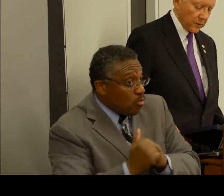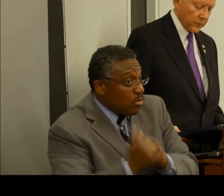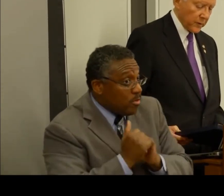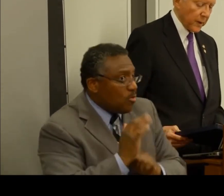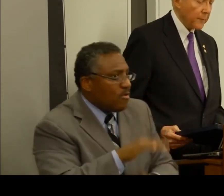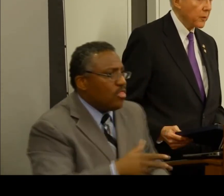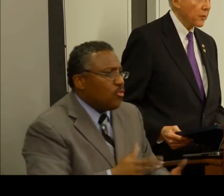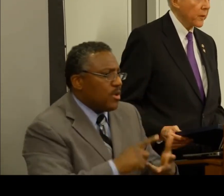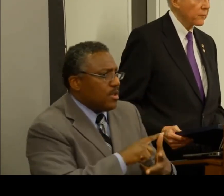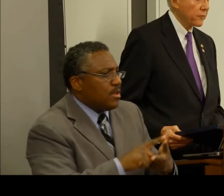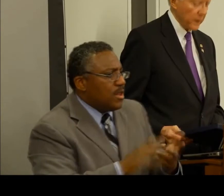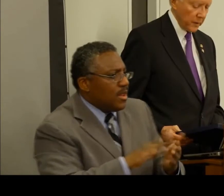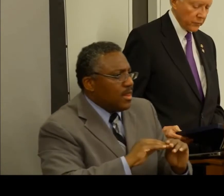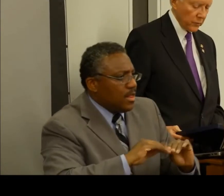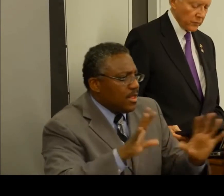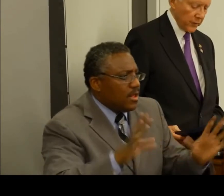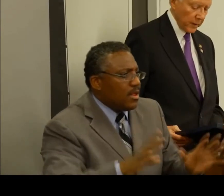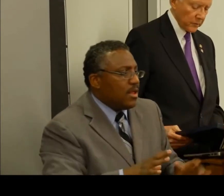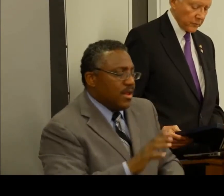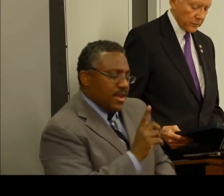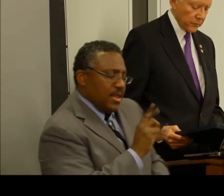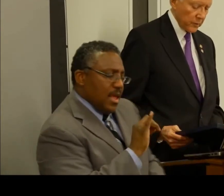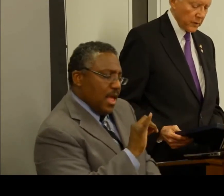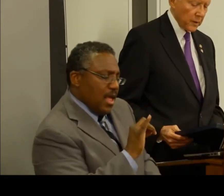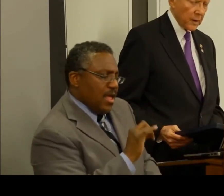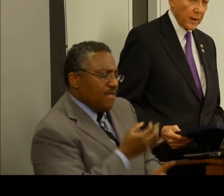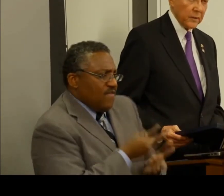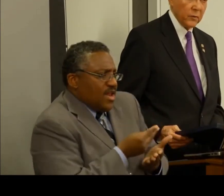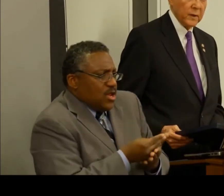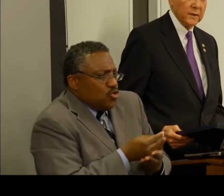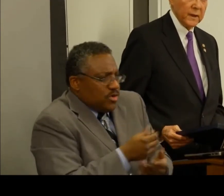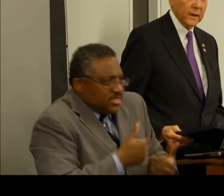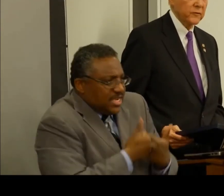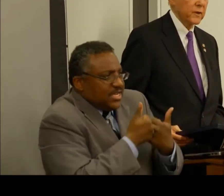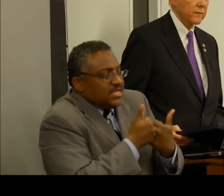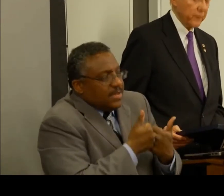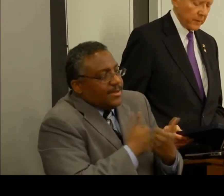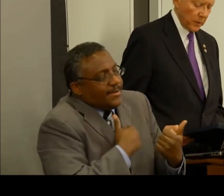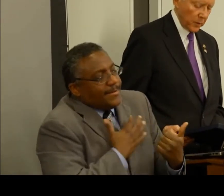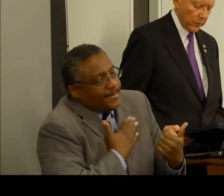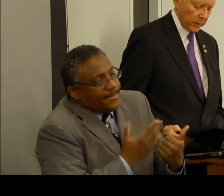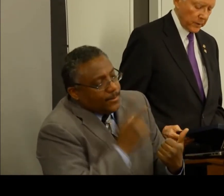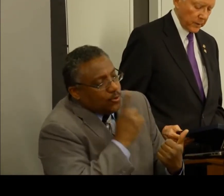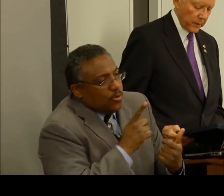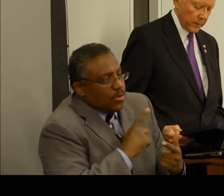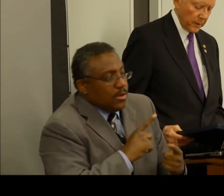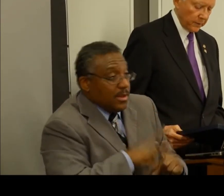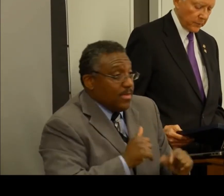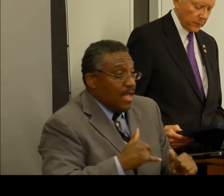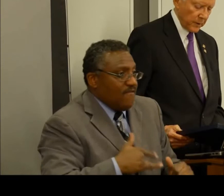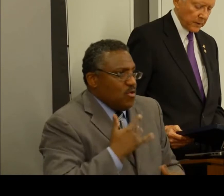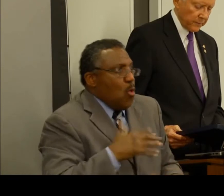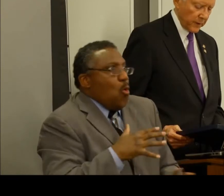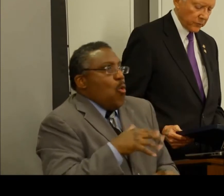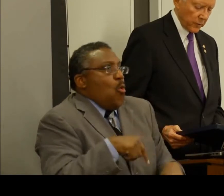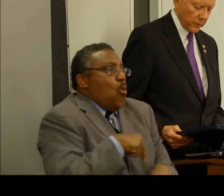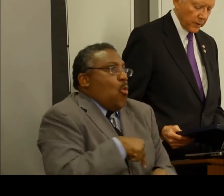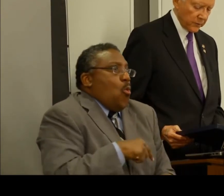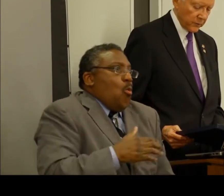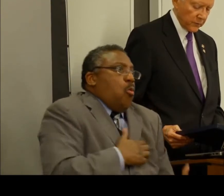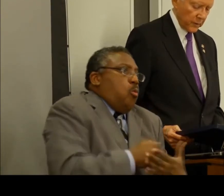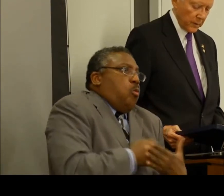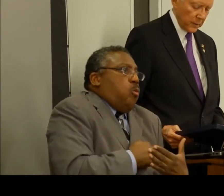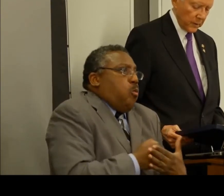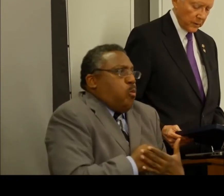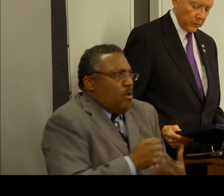while I acknowledge the DI program's financial challenges, I don't engage in fear-mongering in an effort to manufacture